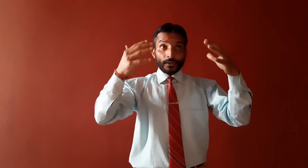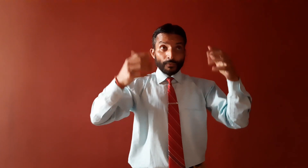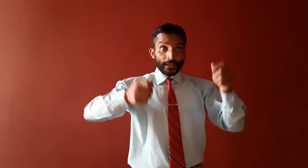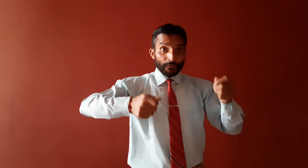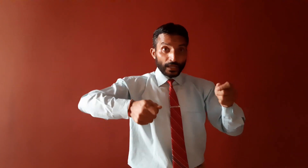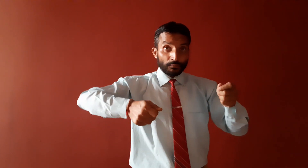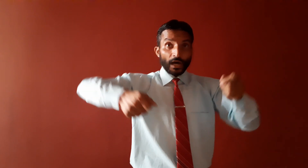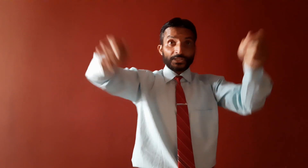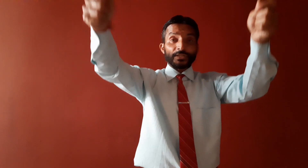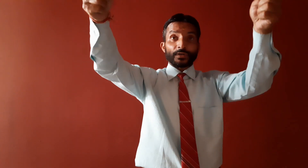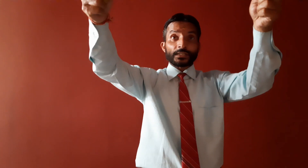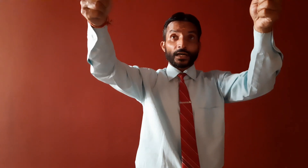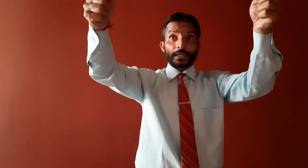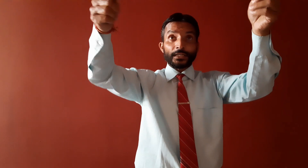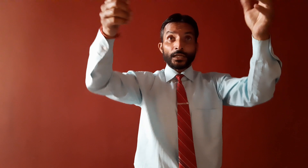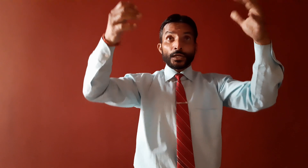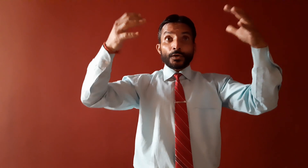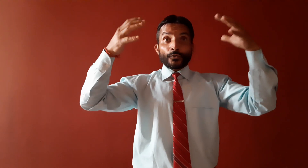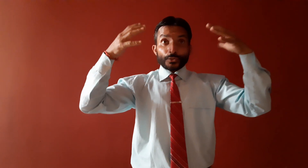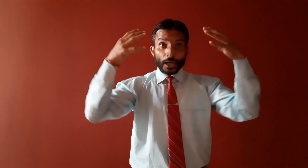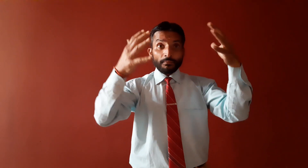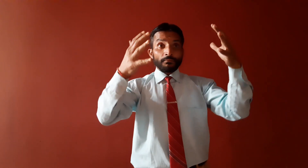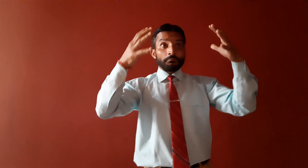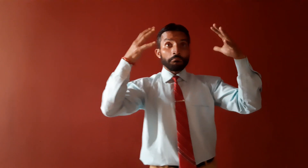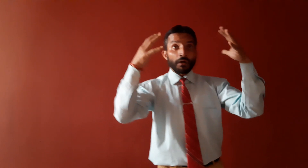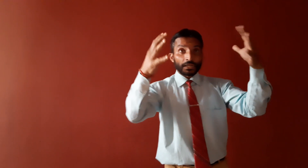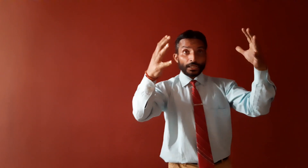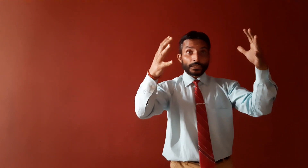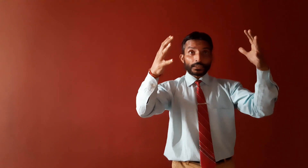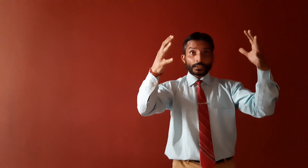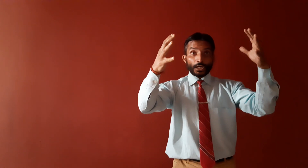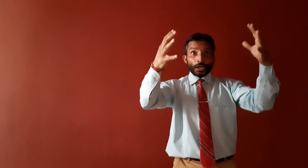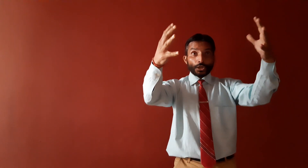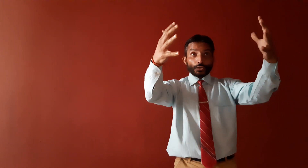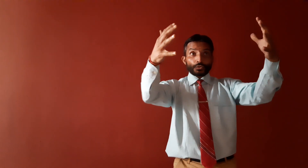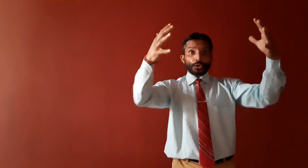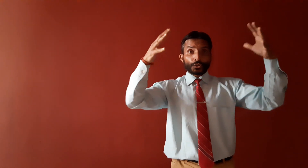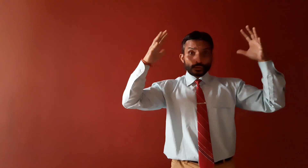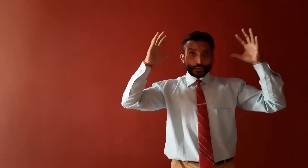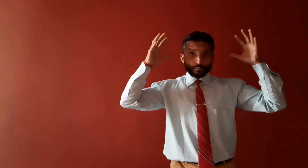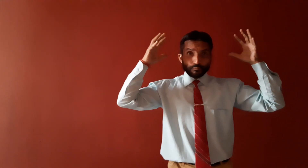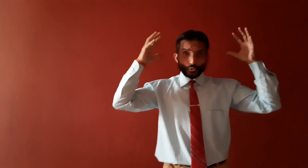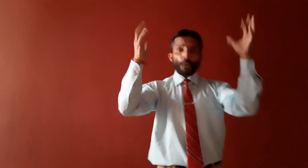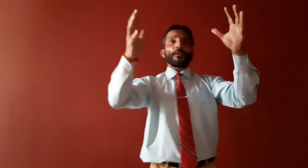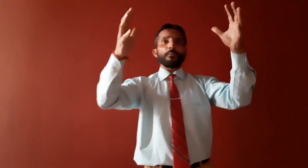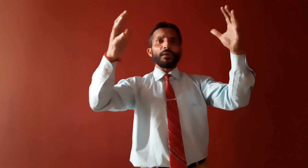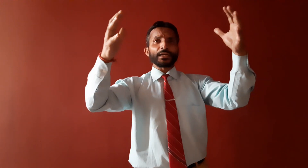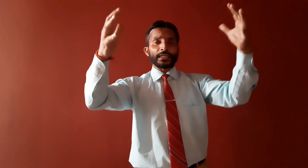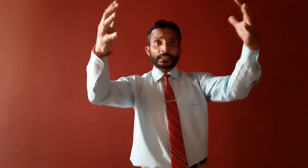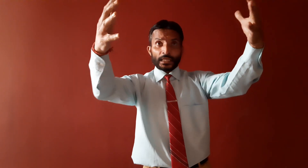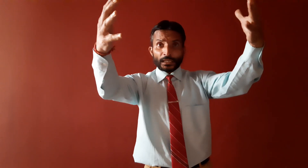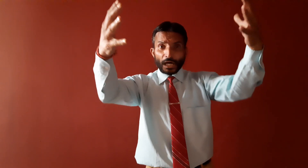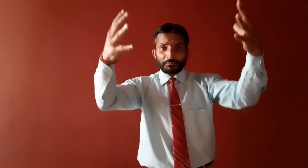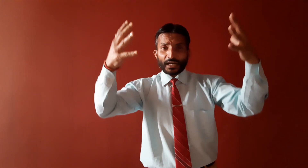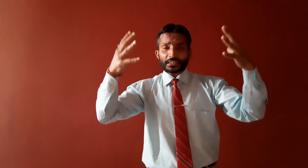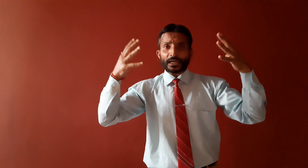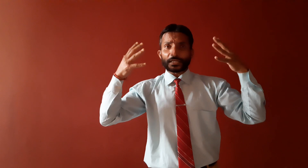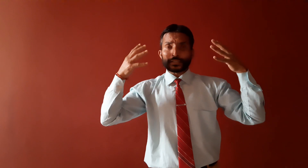when he was marching one side, some monkeys, the group of monkeys come that side